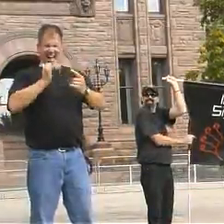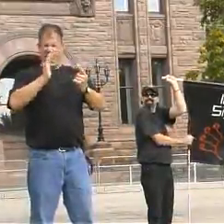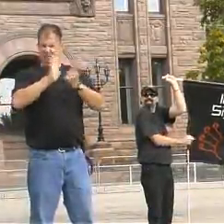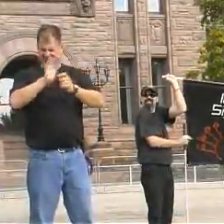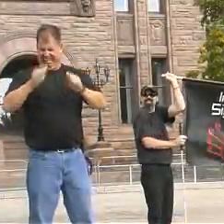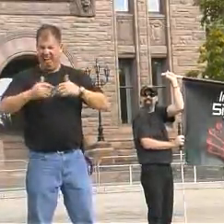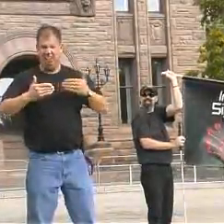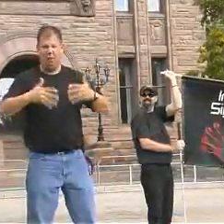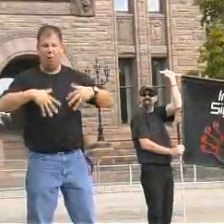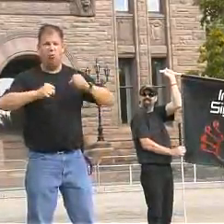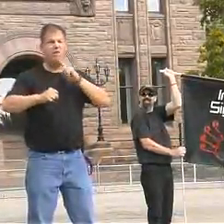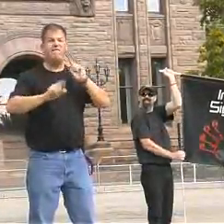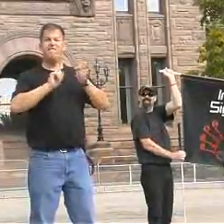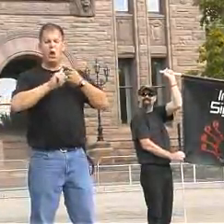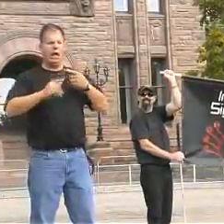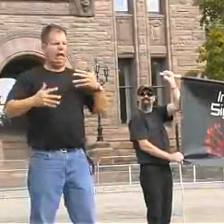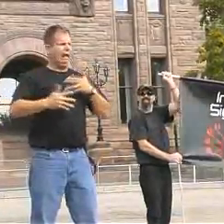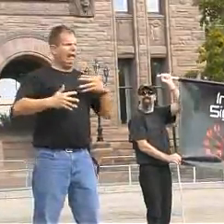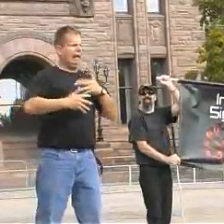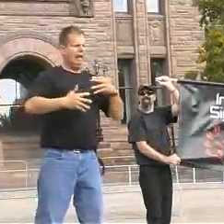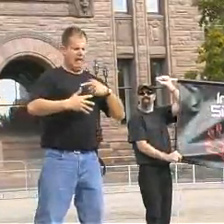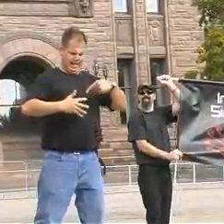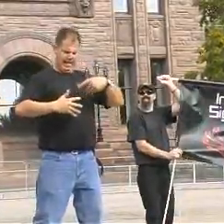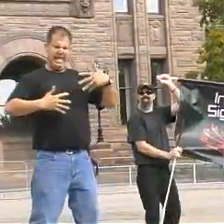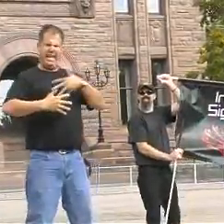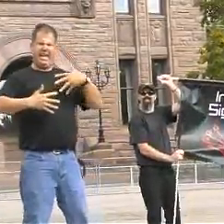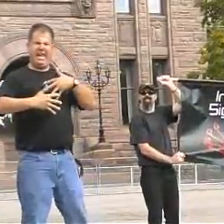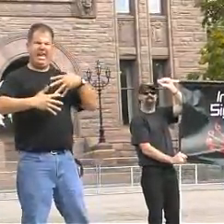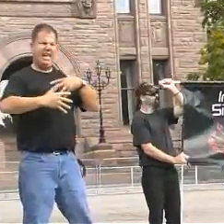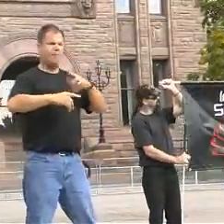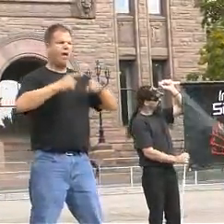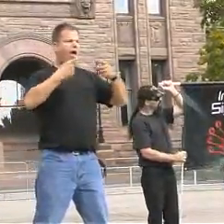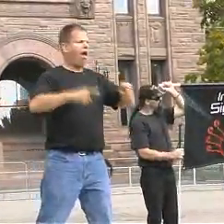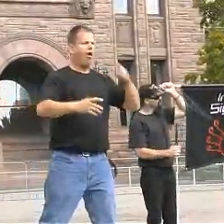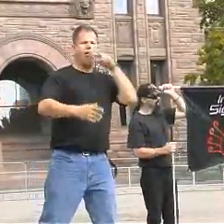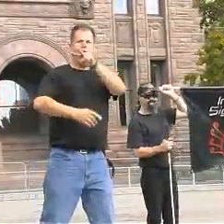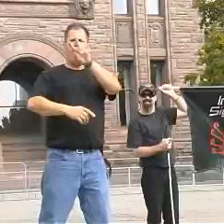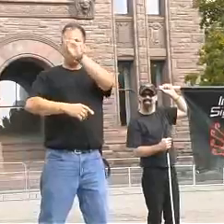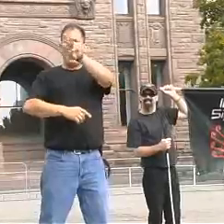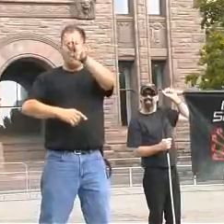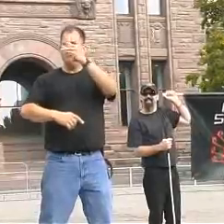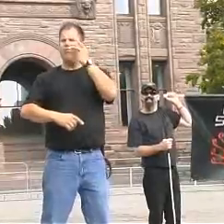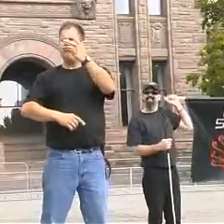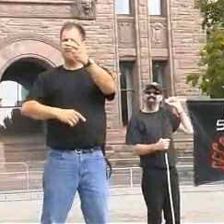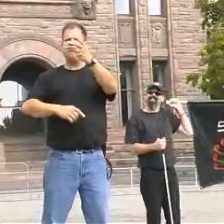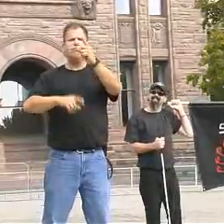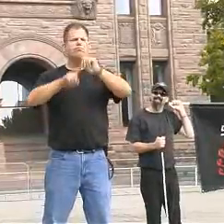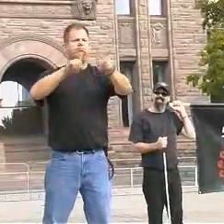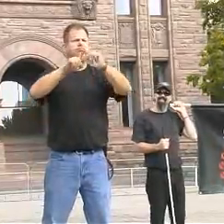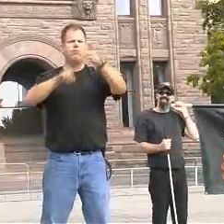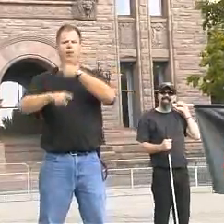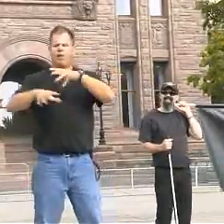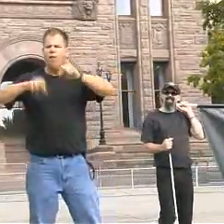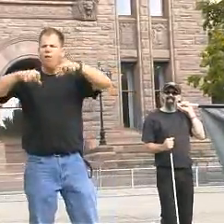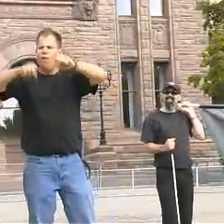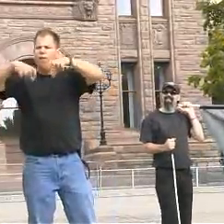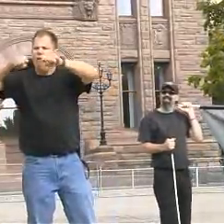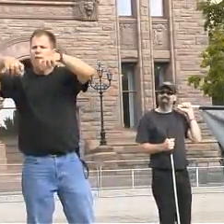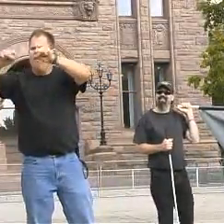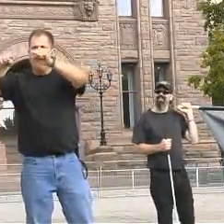They contacted me last minute. At first they felt a bit of trepidation. Then they saw the messages on the web. They